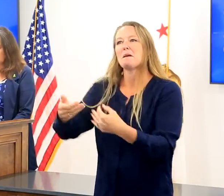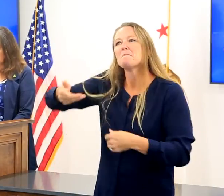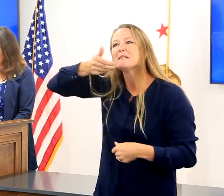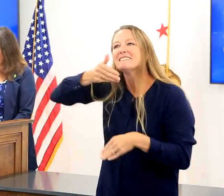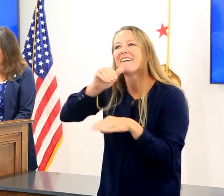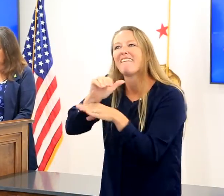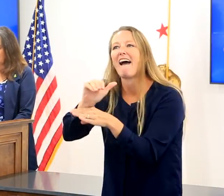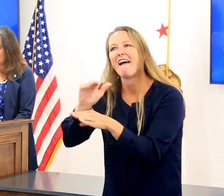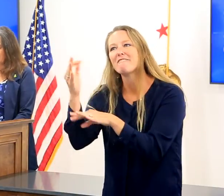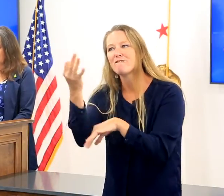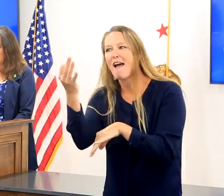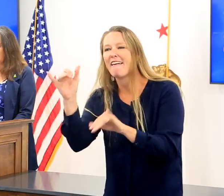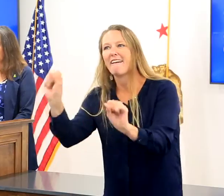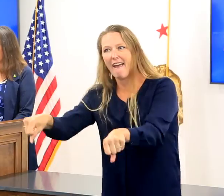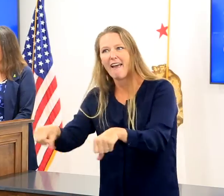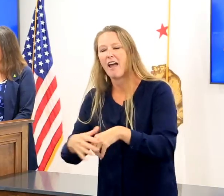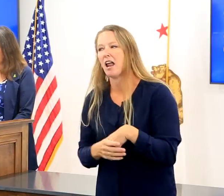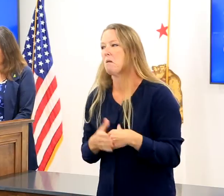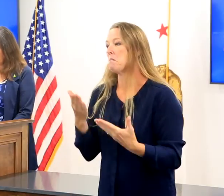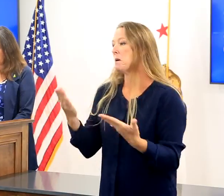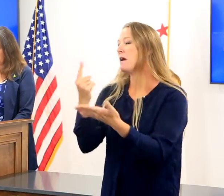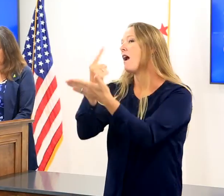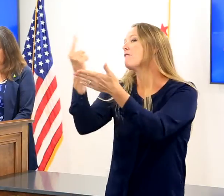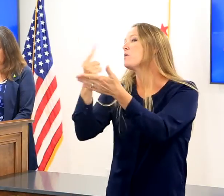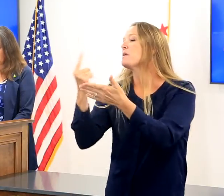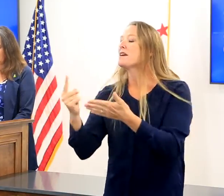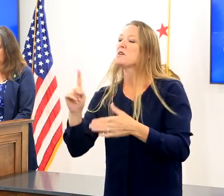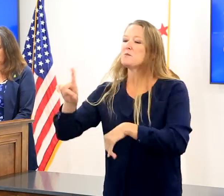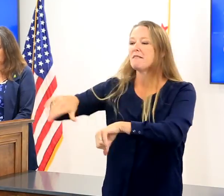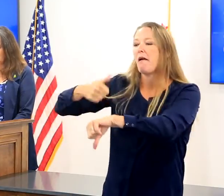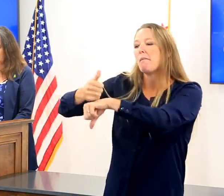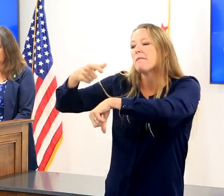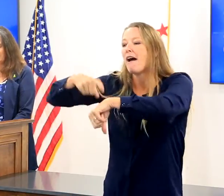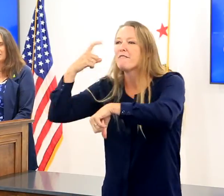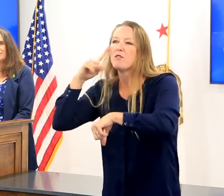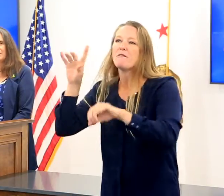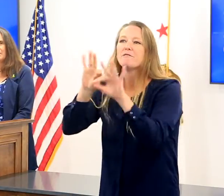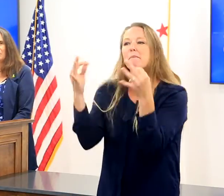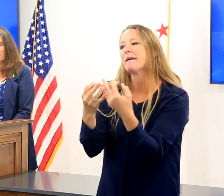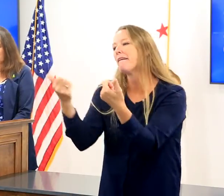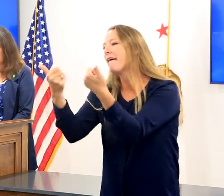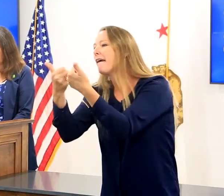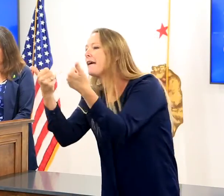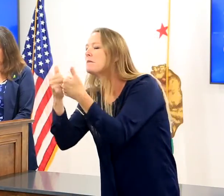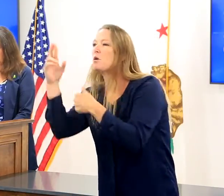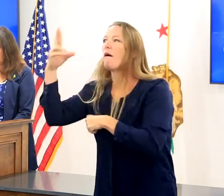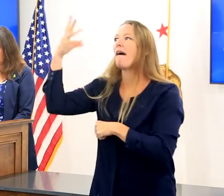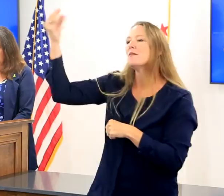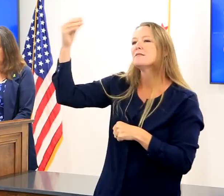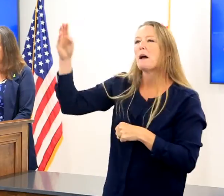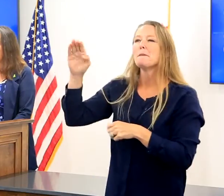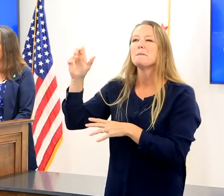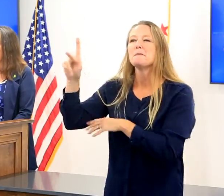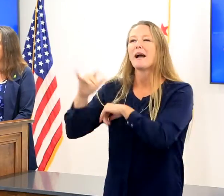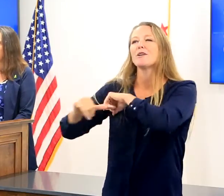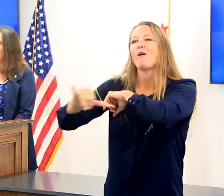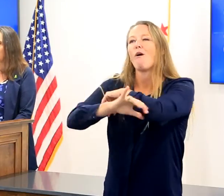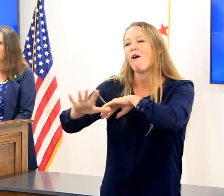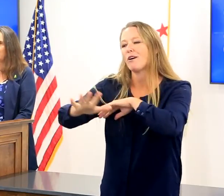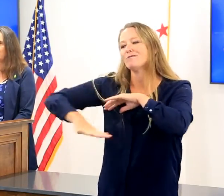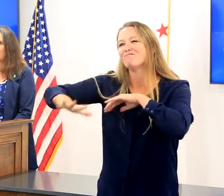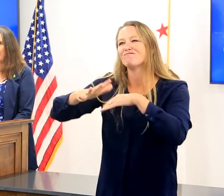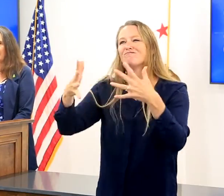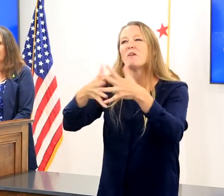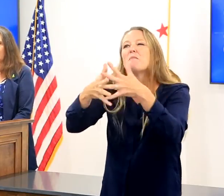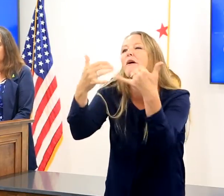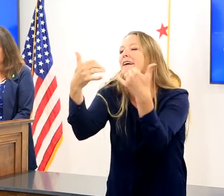schedule weekly family games or backyard sporting events to substitute for missed activities such as sports, and allow for